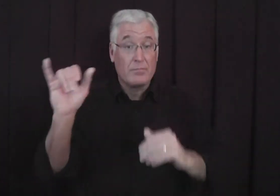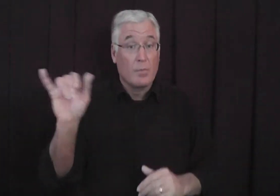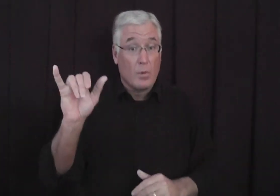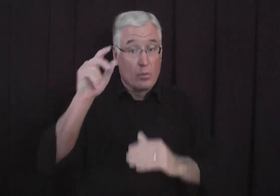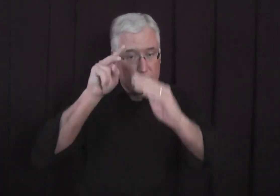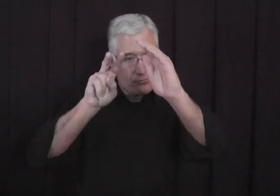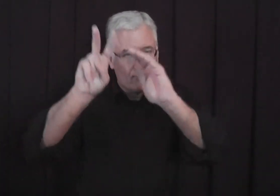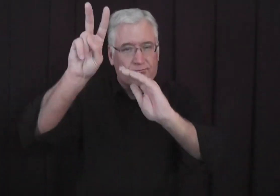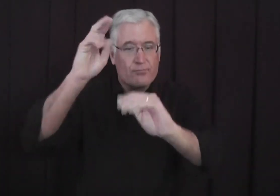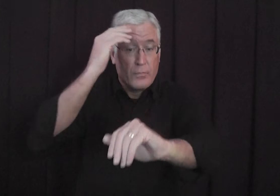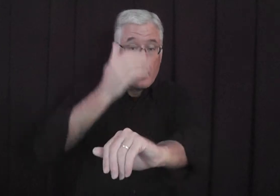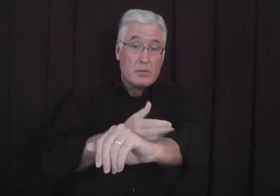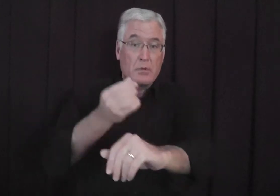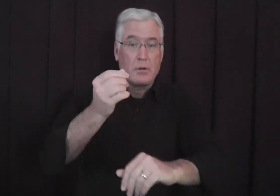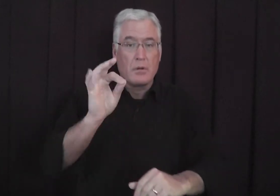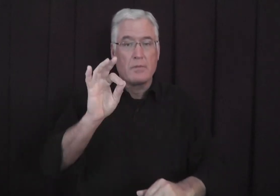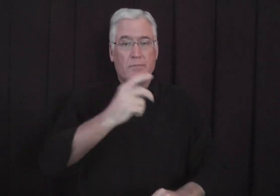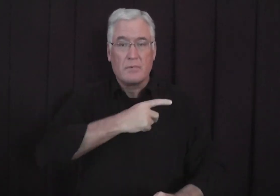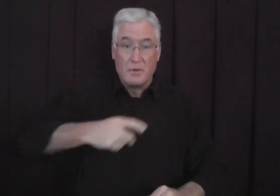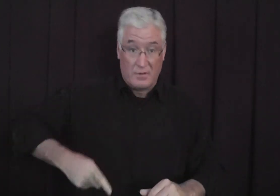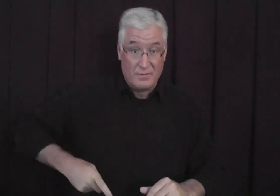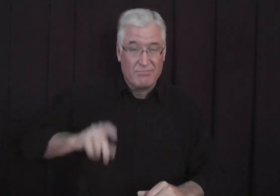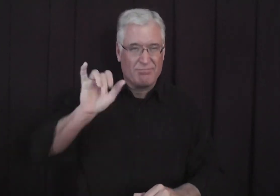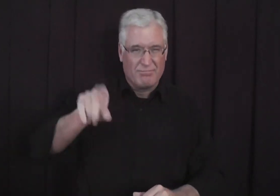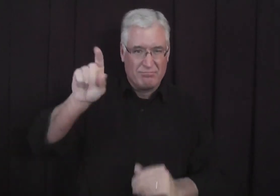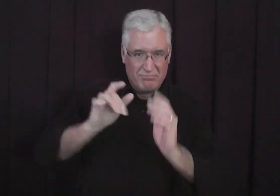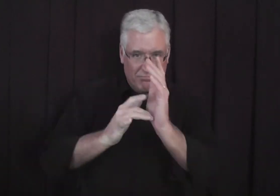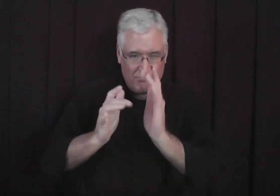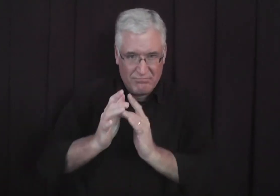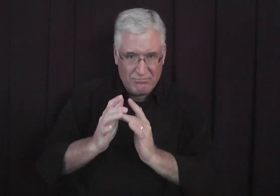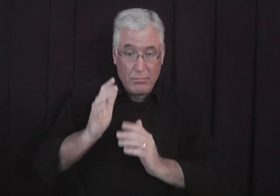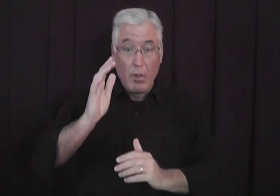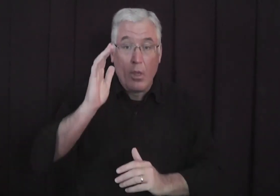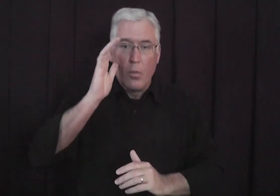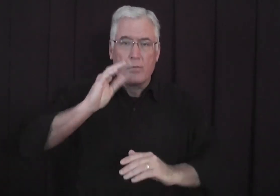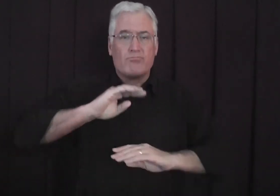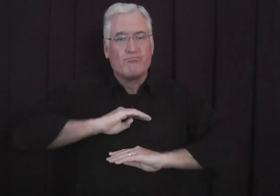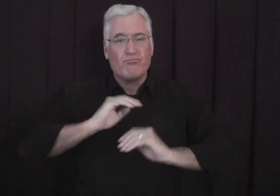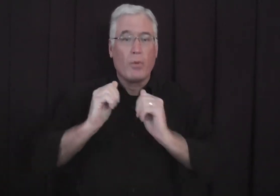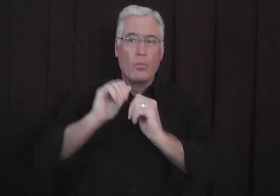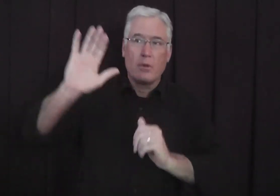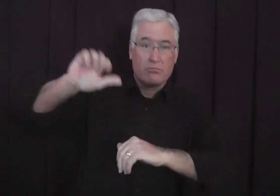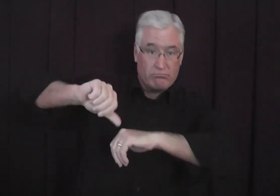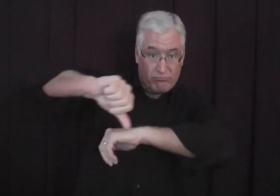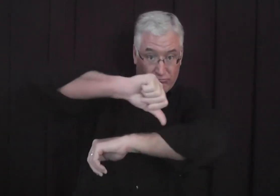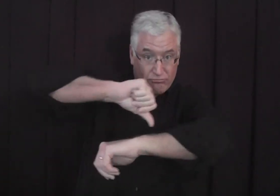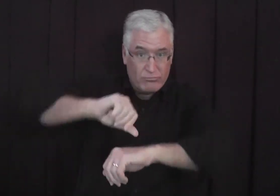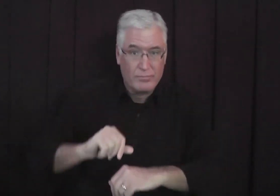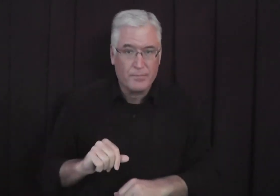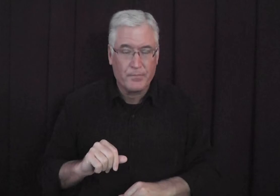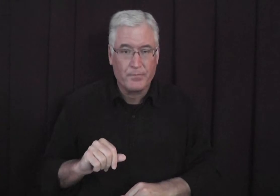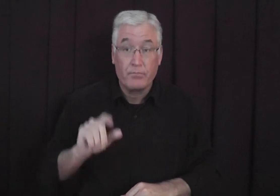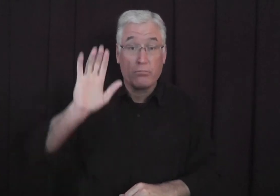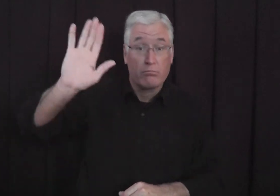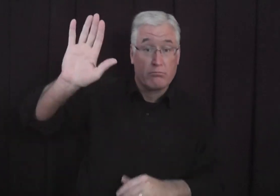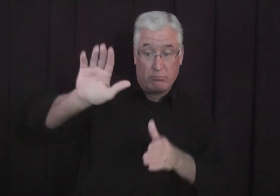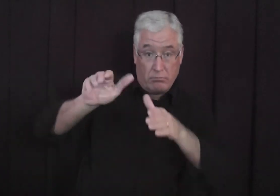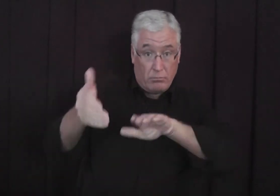Isaiah, he also foresaw that the Son of David, that's Jesus, that he would be satisfied with the